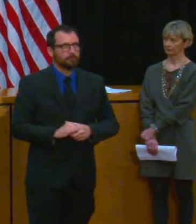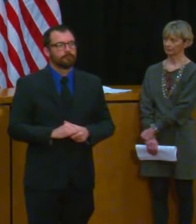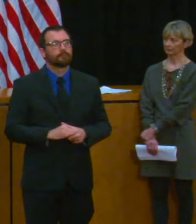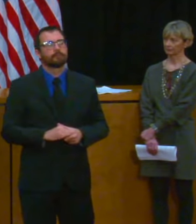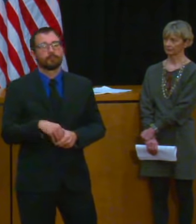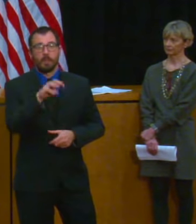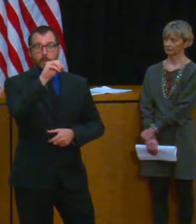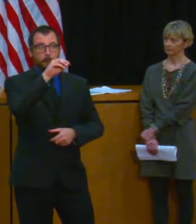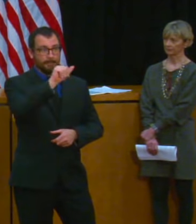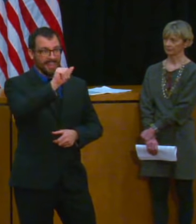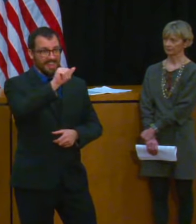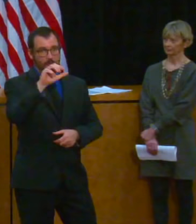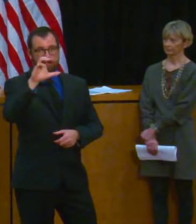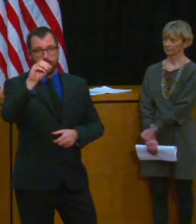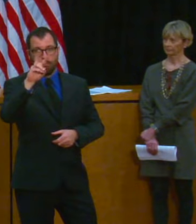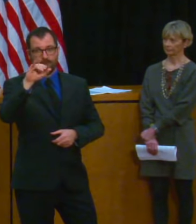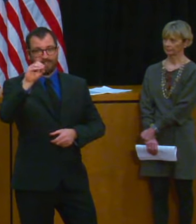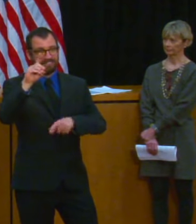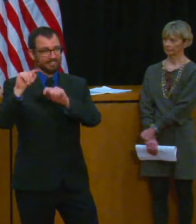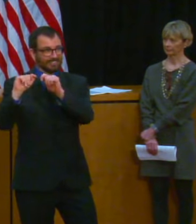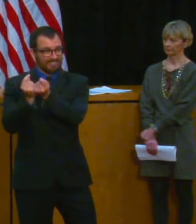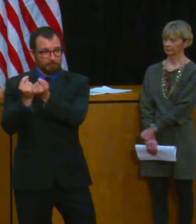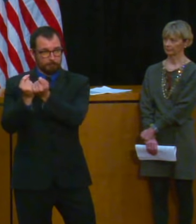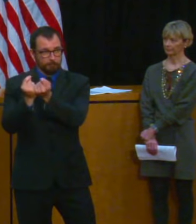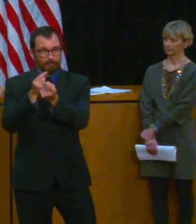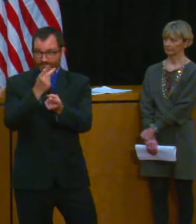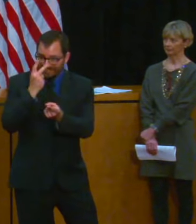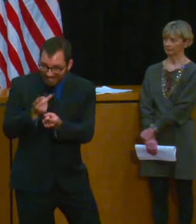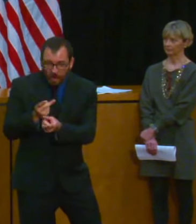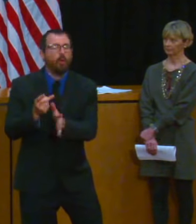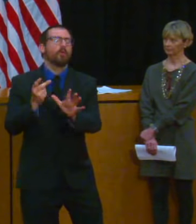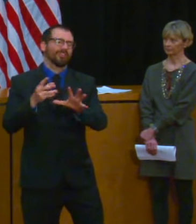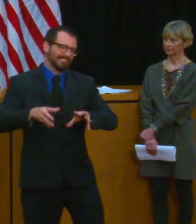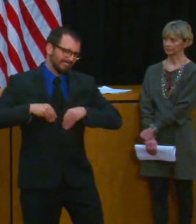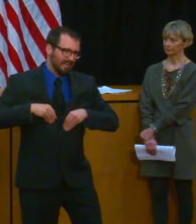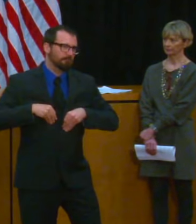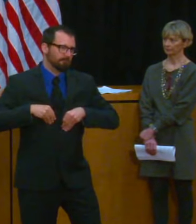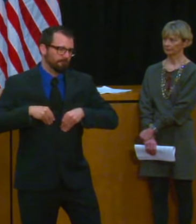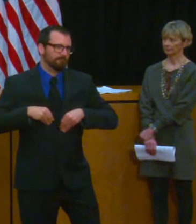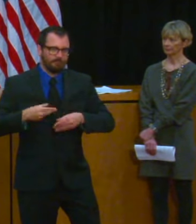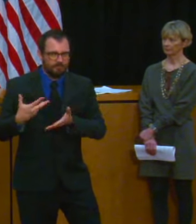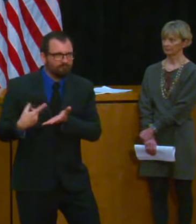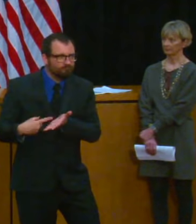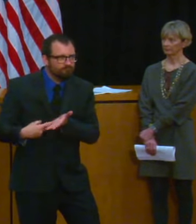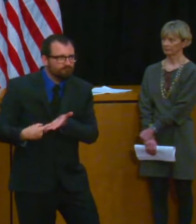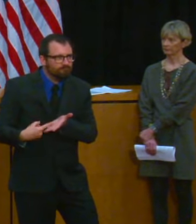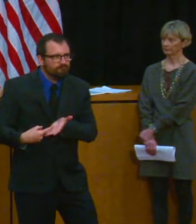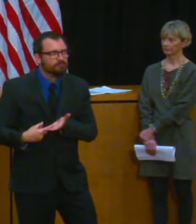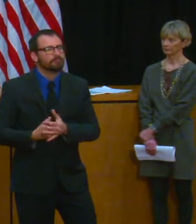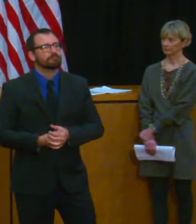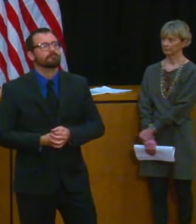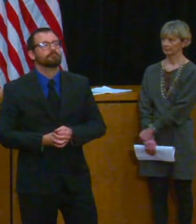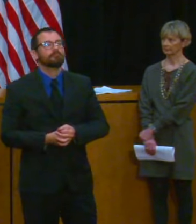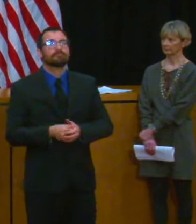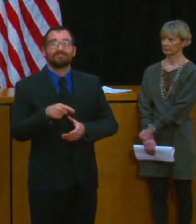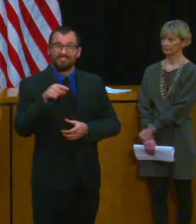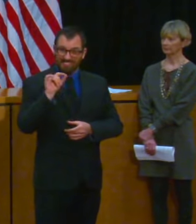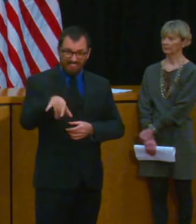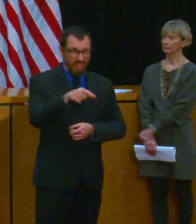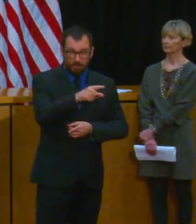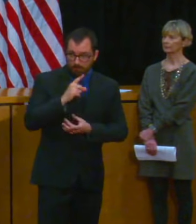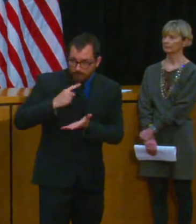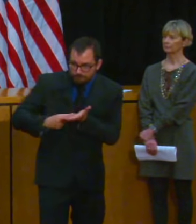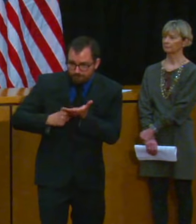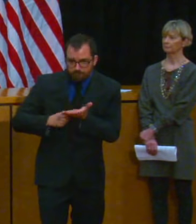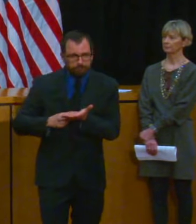you and it's going to be good for the people that you're in contact with on a regular basis as well this is frankly your chance to be